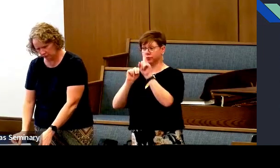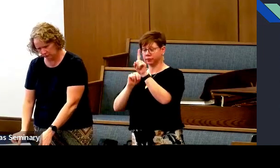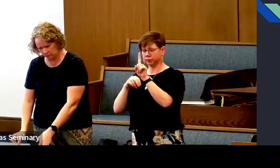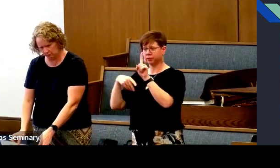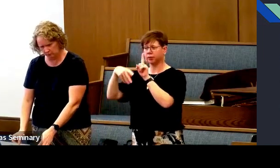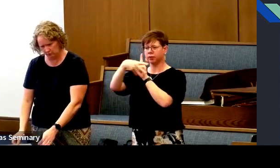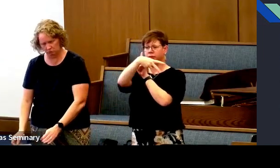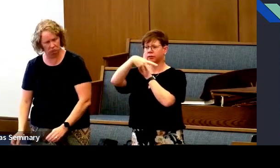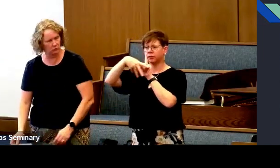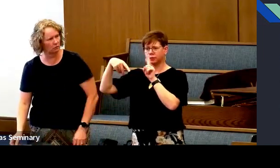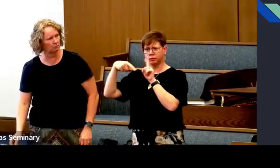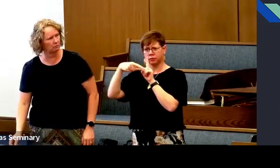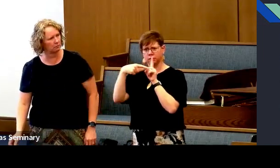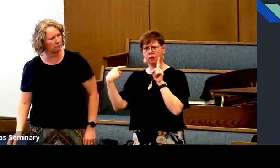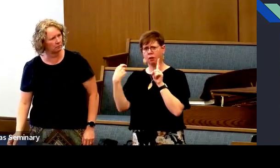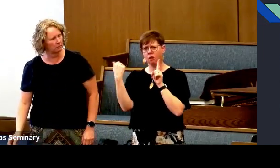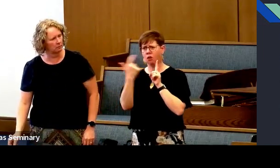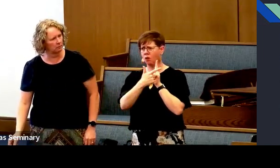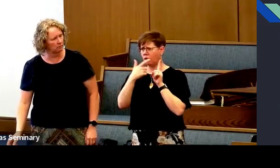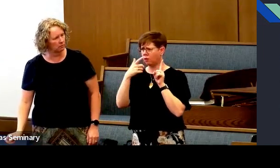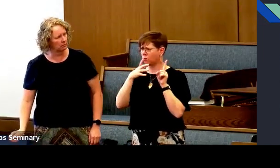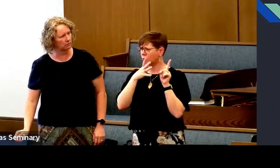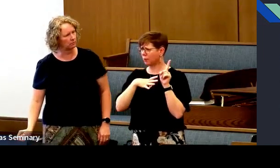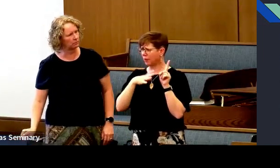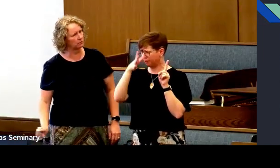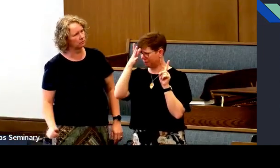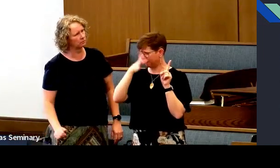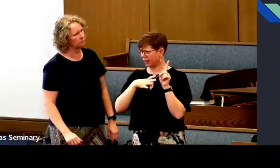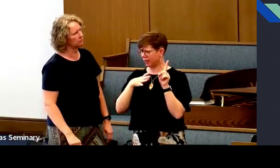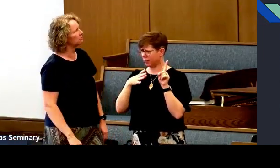Going back to Elder Johnson, he had that board.